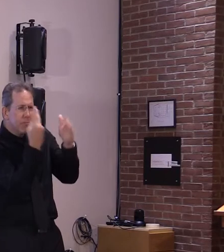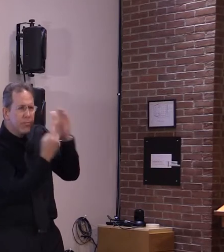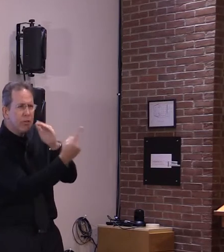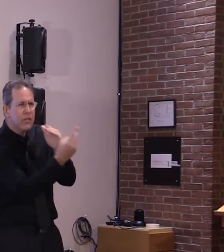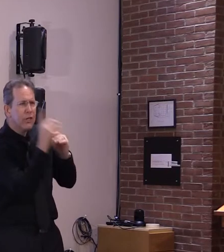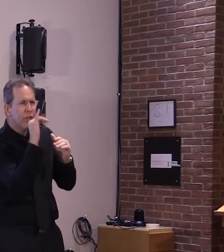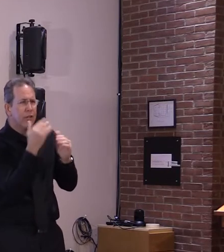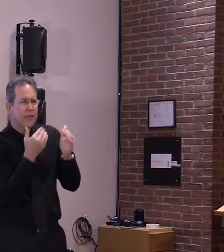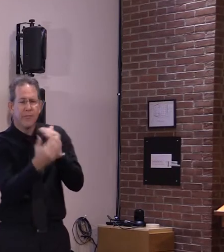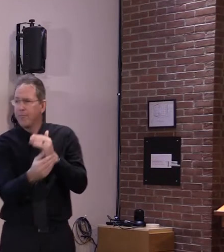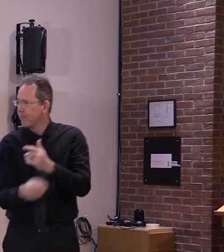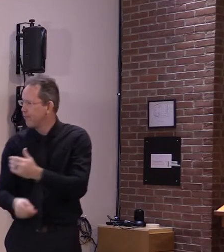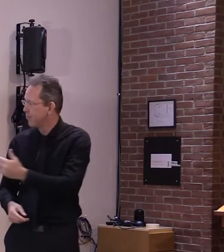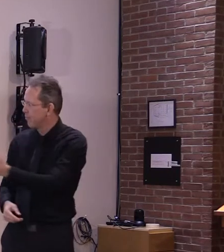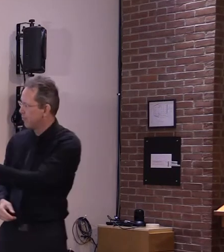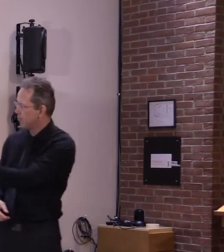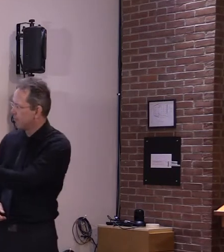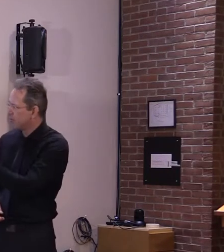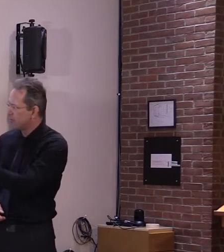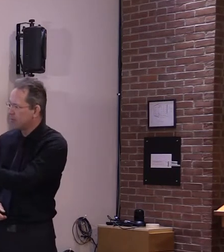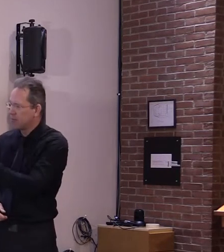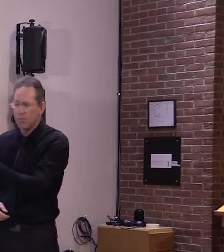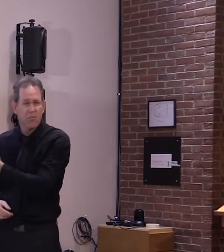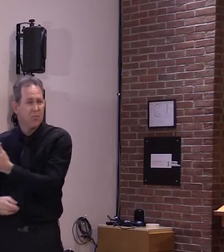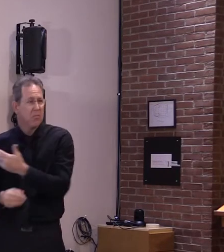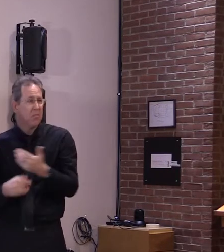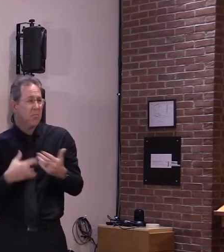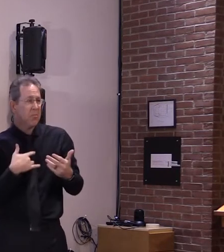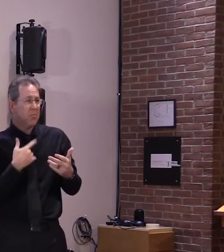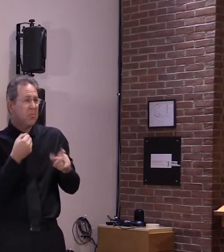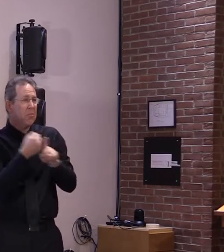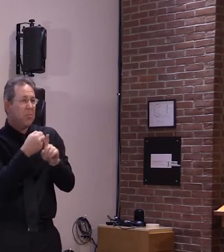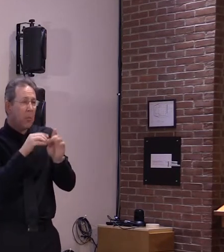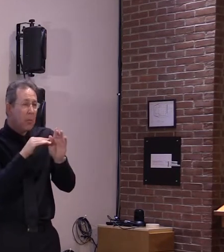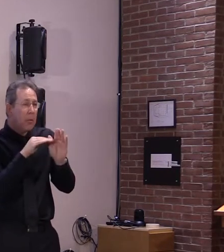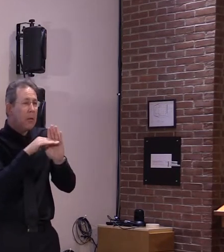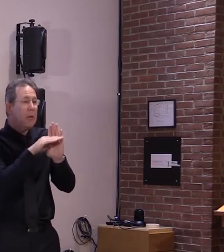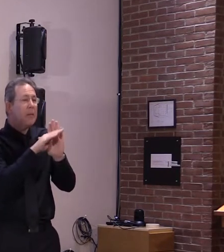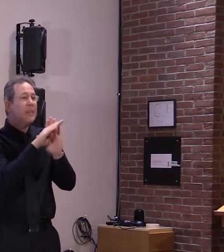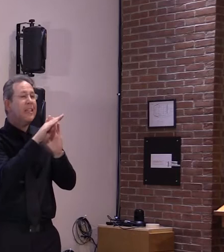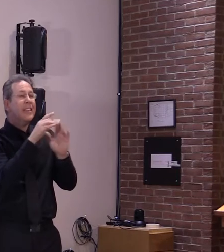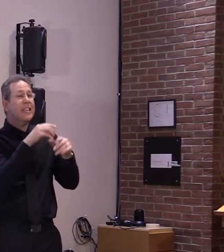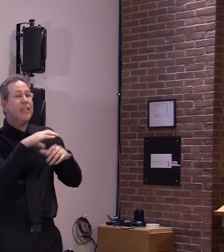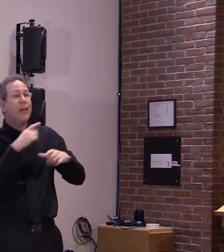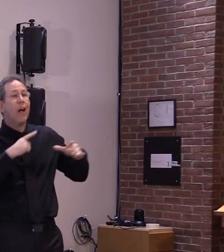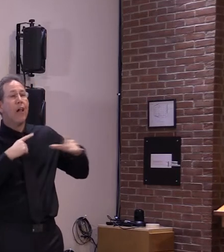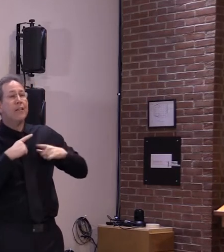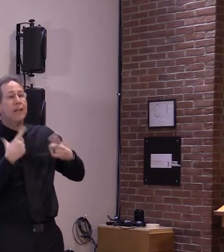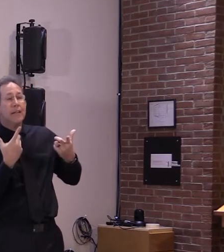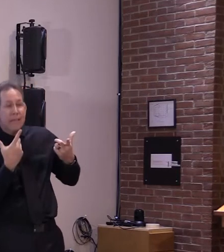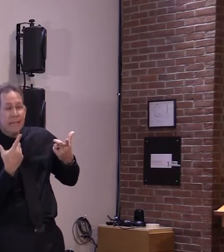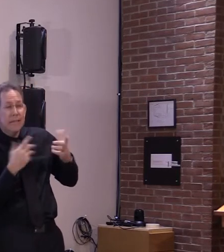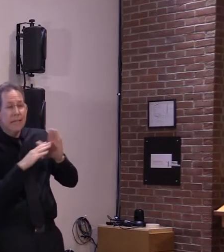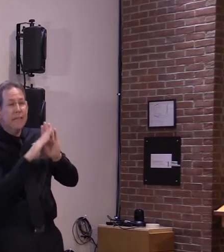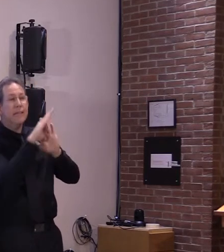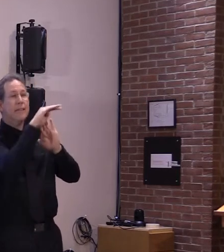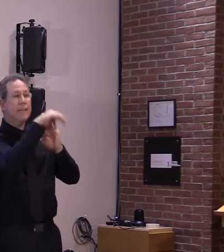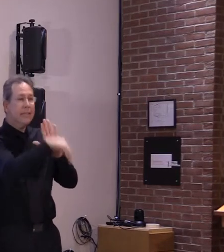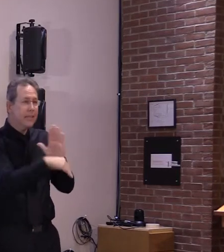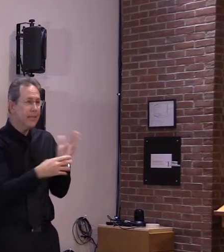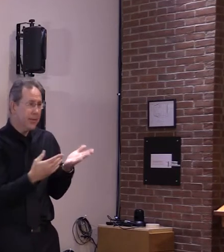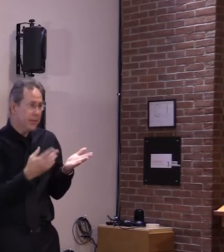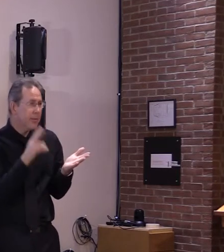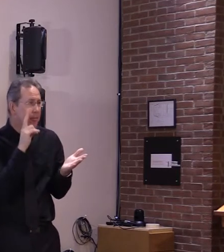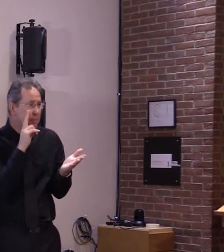giving all the more reason to following the public health guidance turning to our forecast our